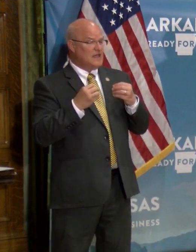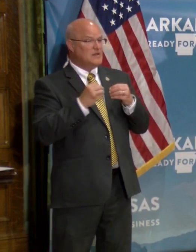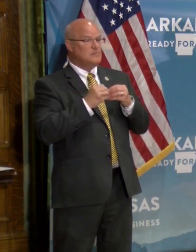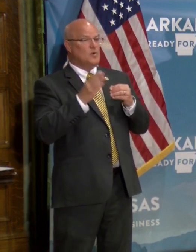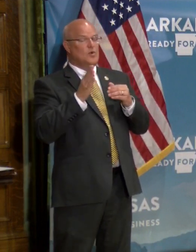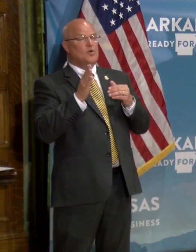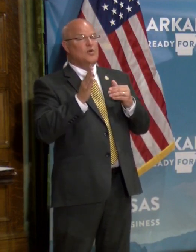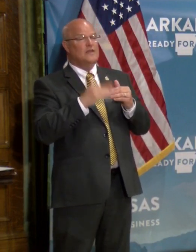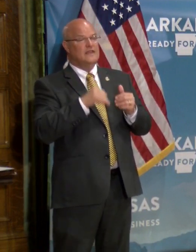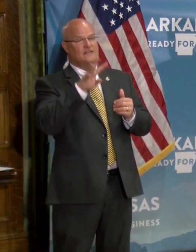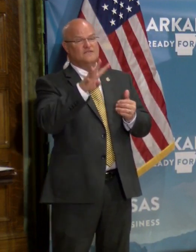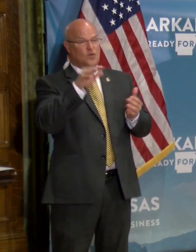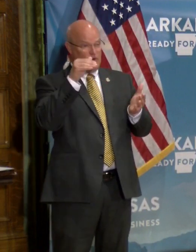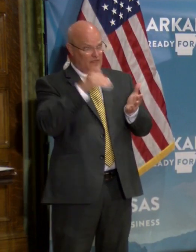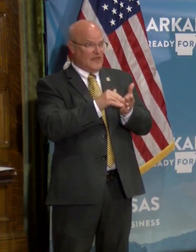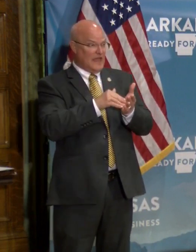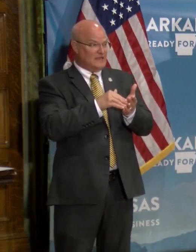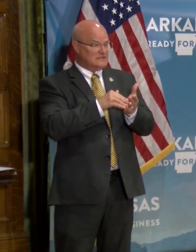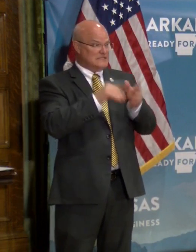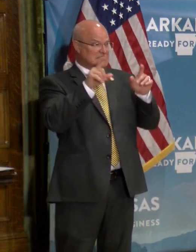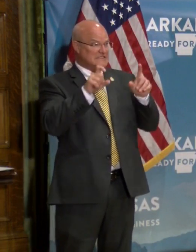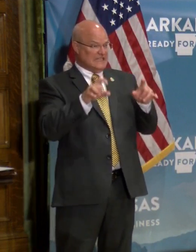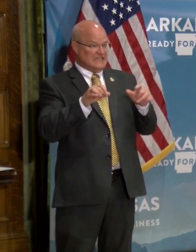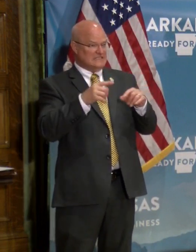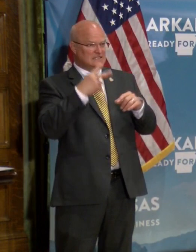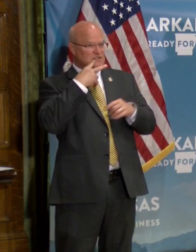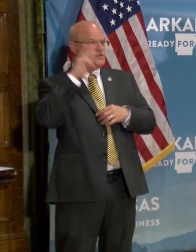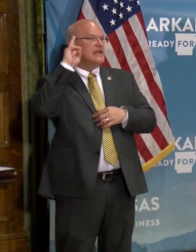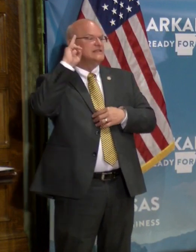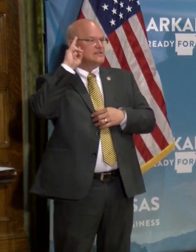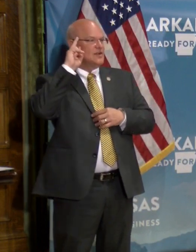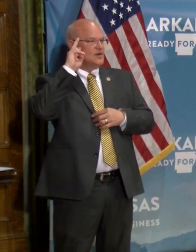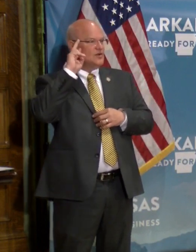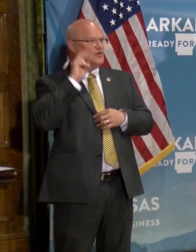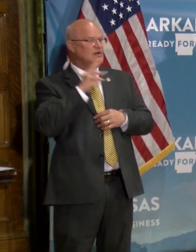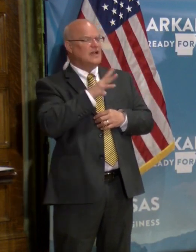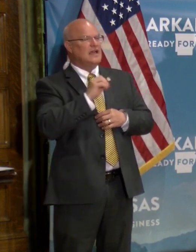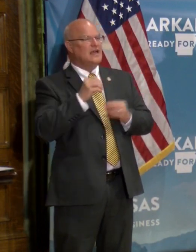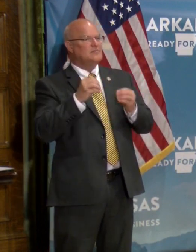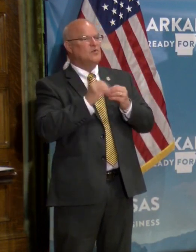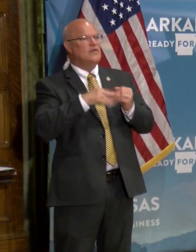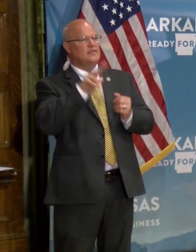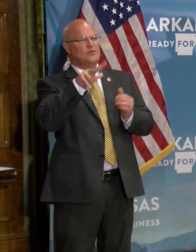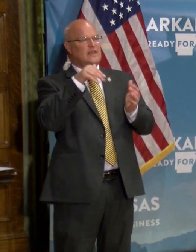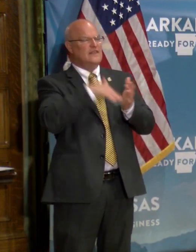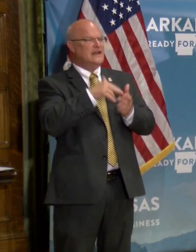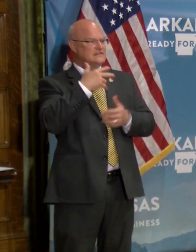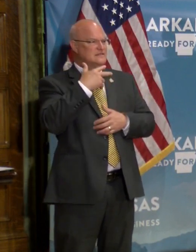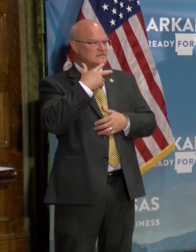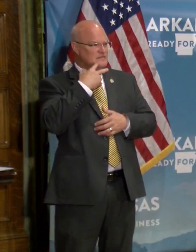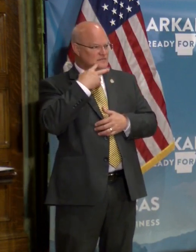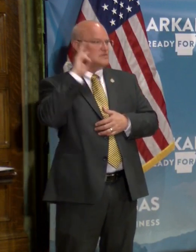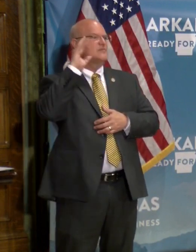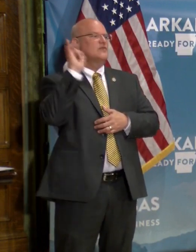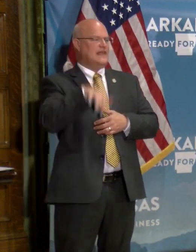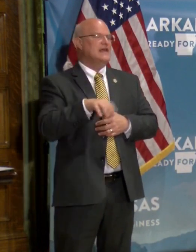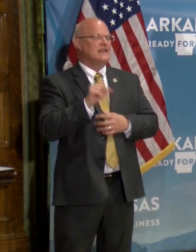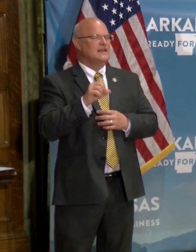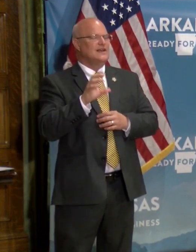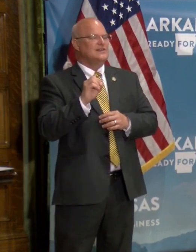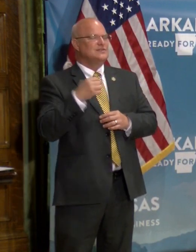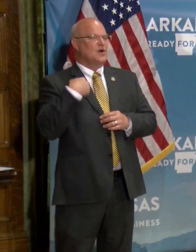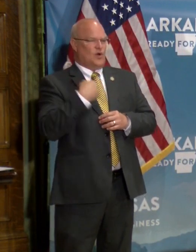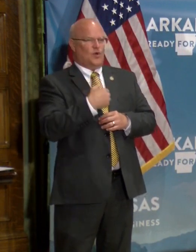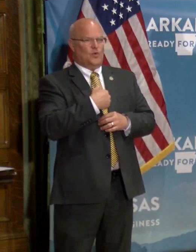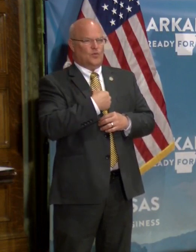over, um, 4,000, uh, the day before yesterday and over, and, uh, over 3,000 the day before that. So, uh,